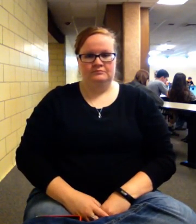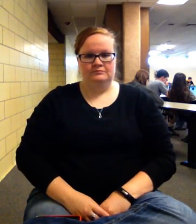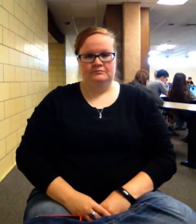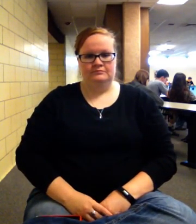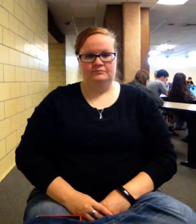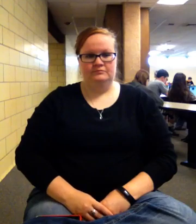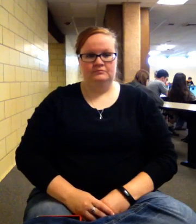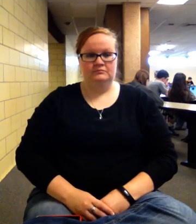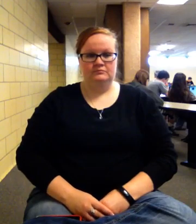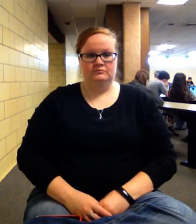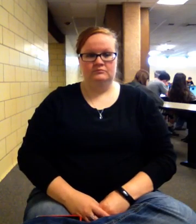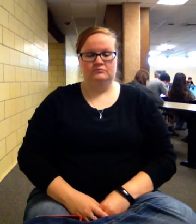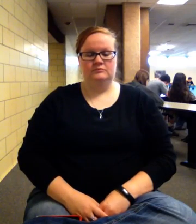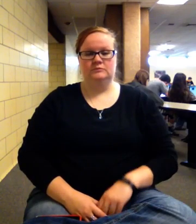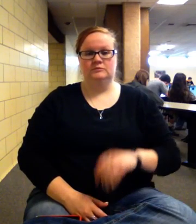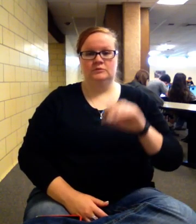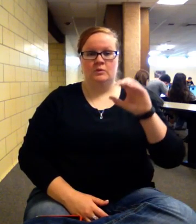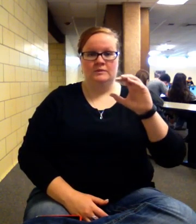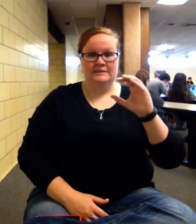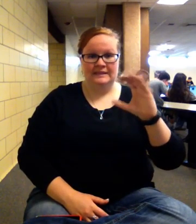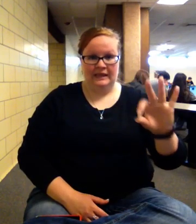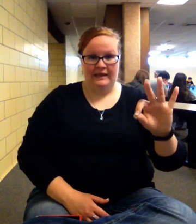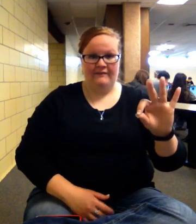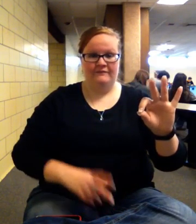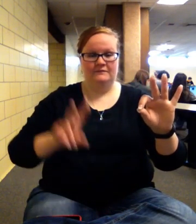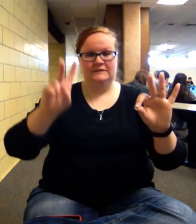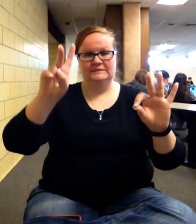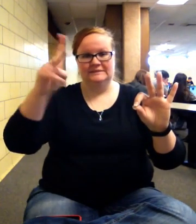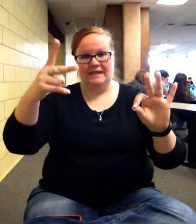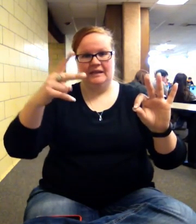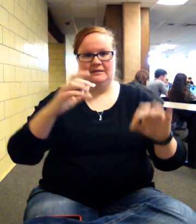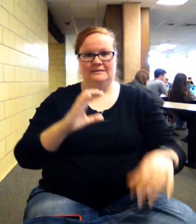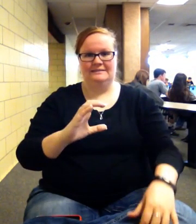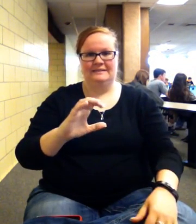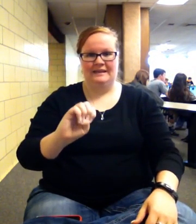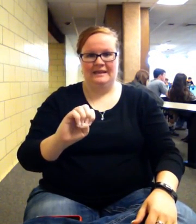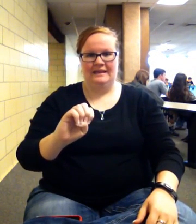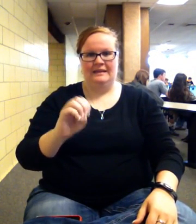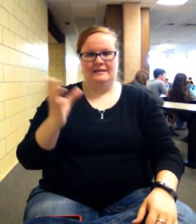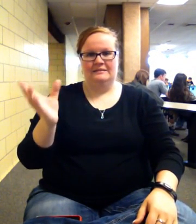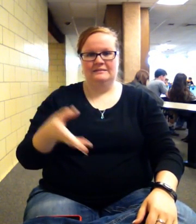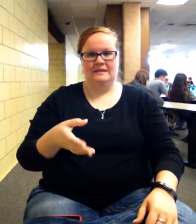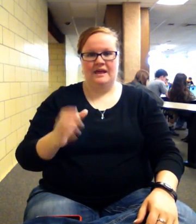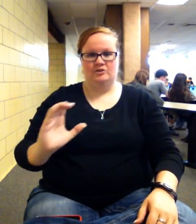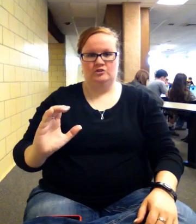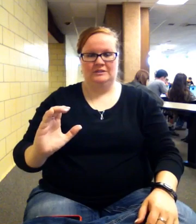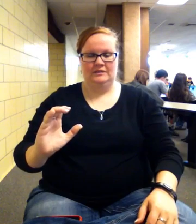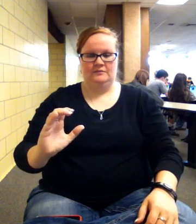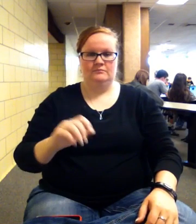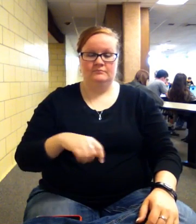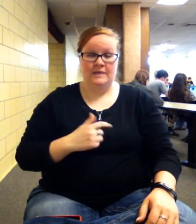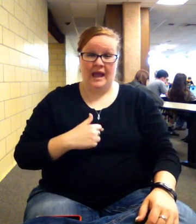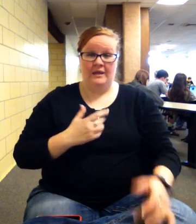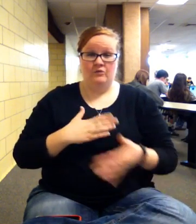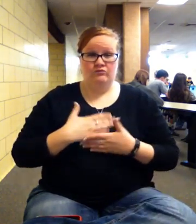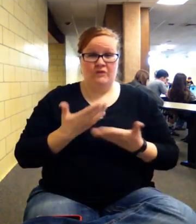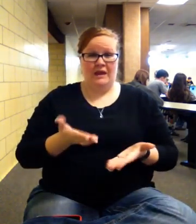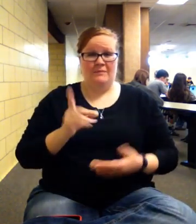So CF, second, CE slash C button. And I would recommend that you do that just so that there